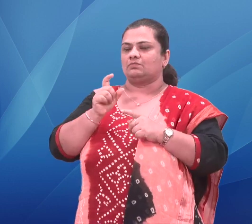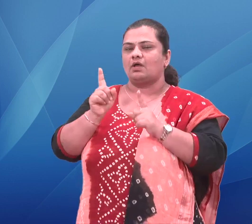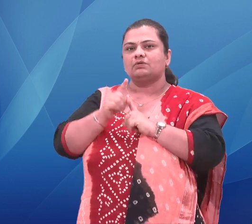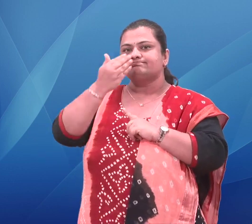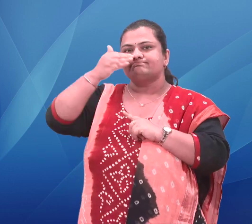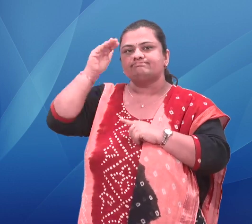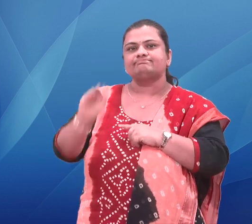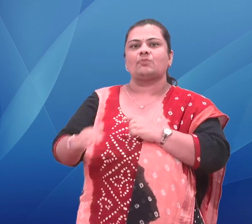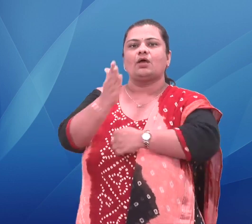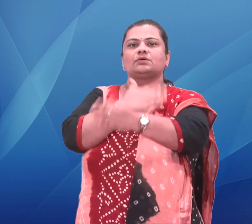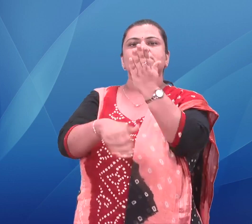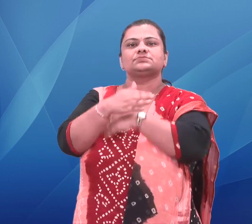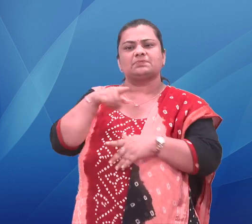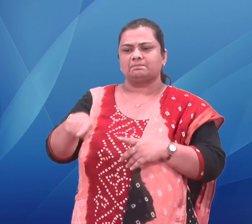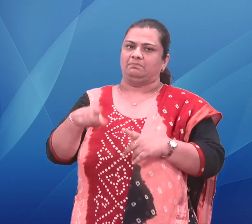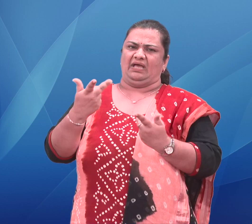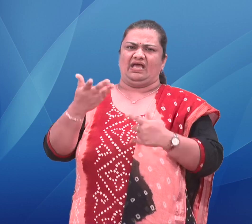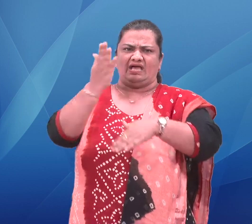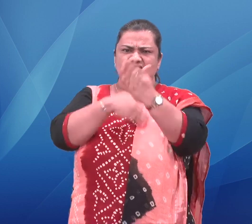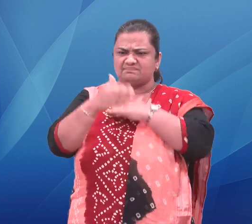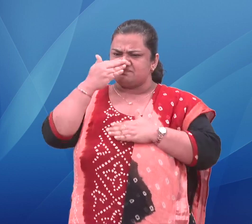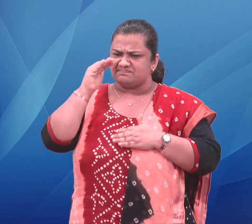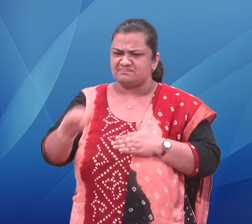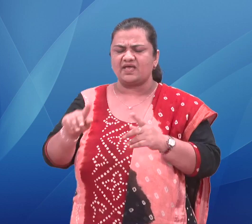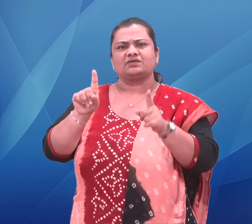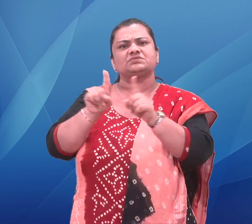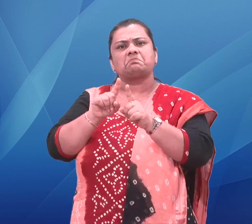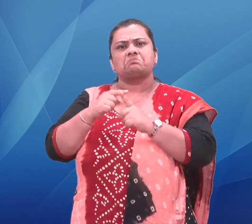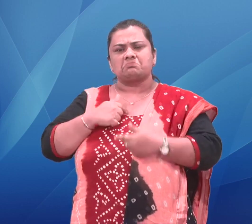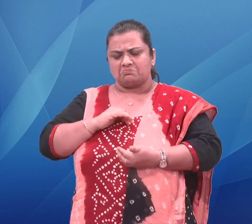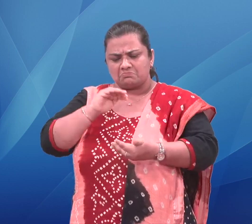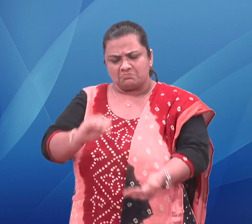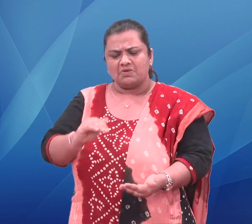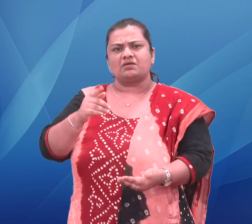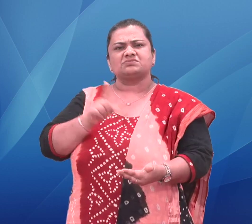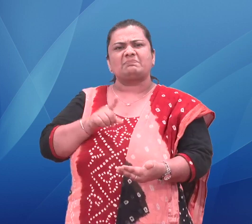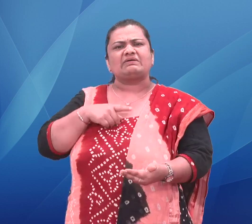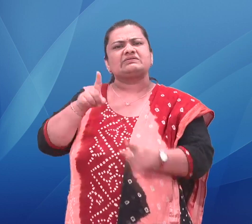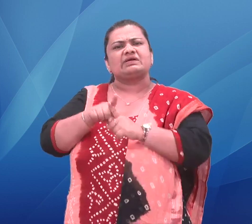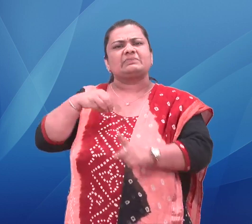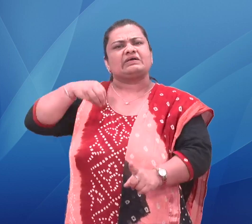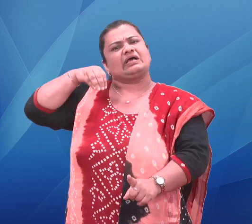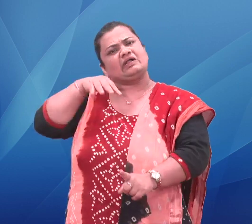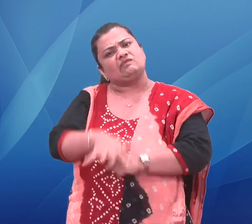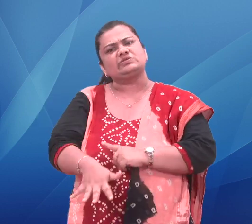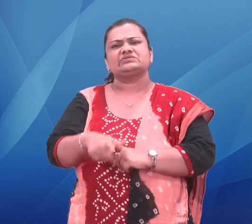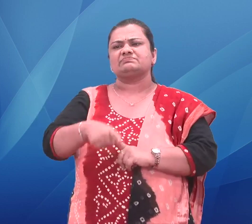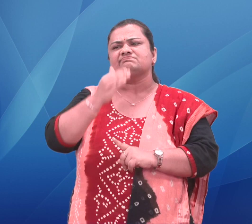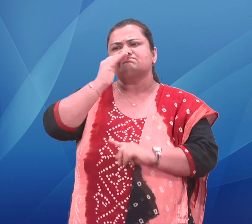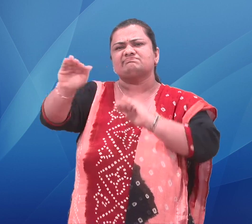viewers and the association filed a complaint. The filmmakers have apologized about the unfortunate incident. Shaji